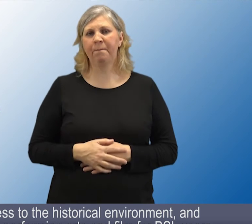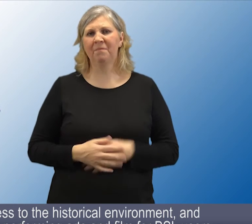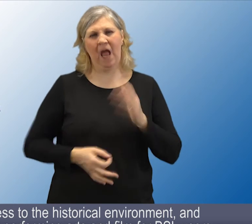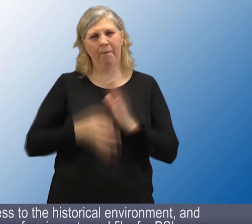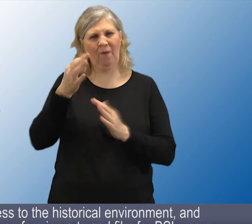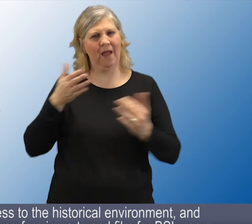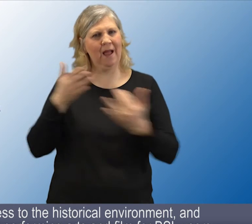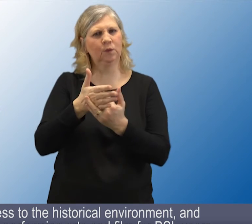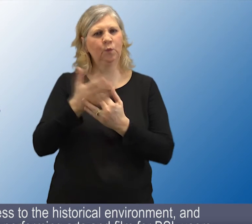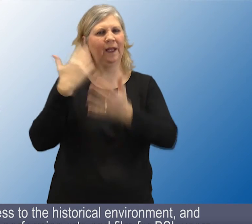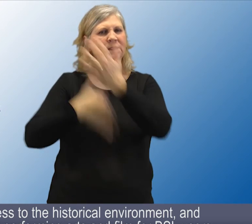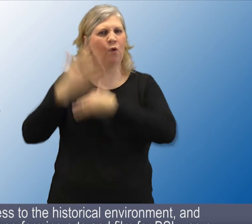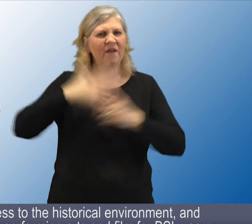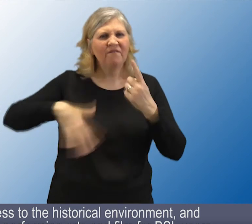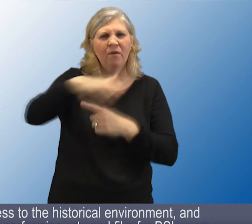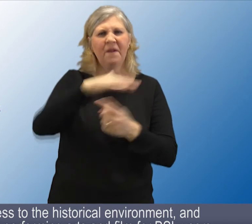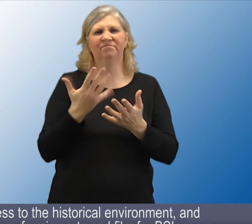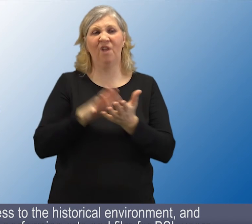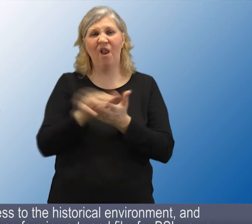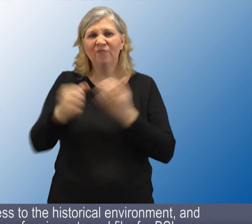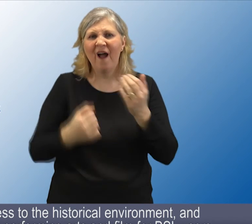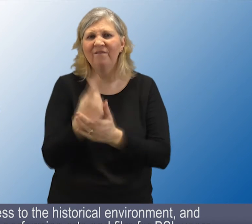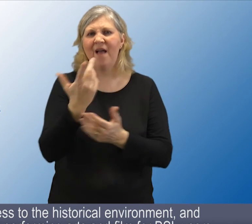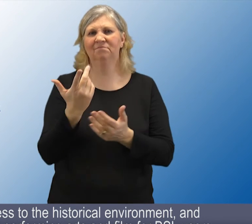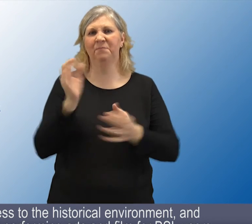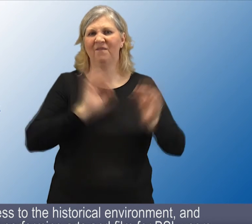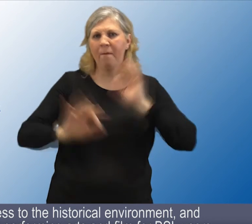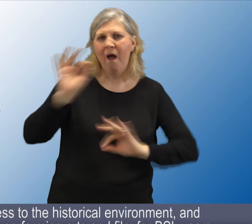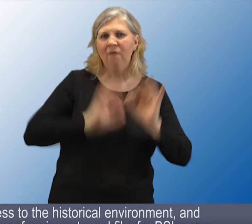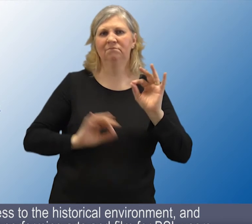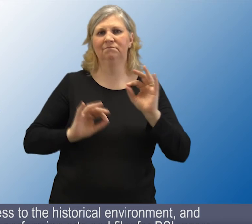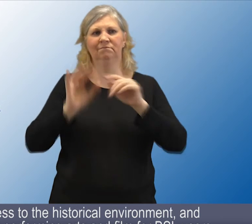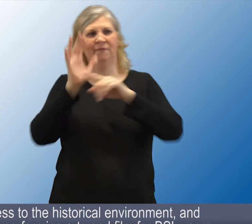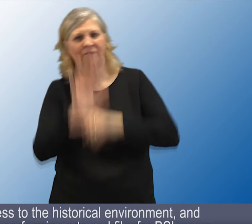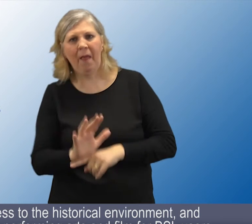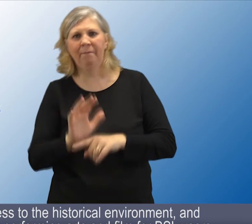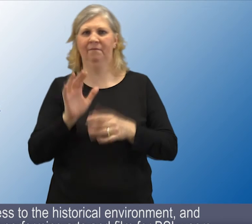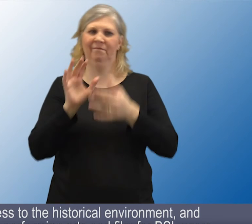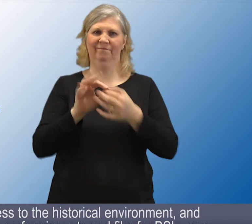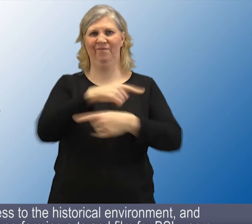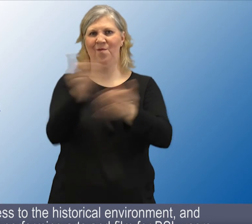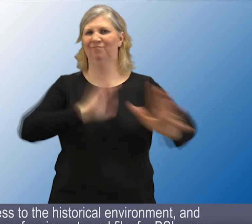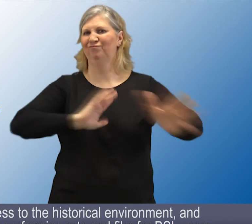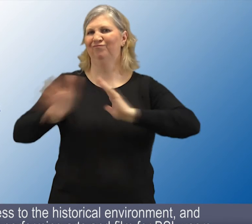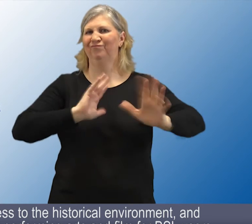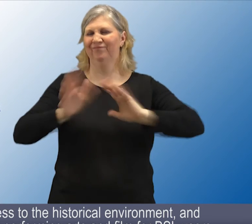Improve access to the historical environment and cultural events and performing arts and film for BSL users.